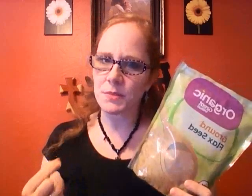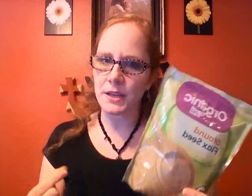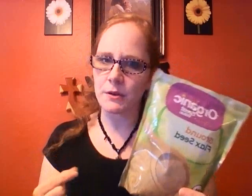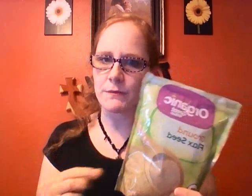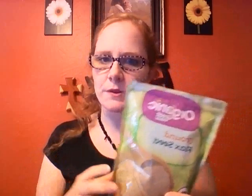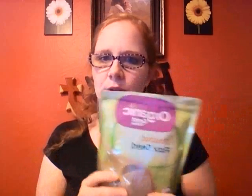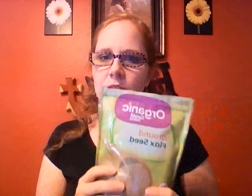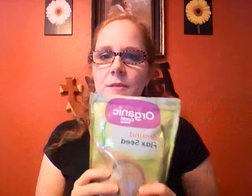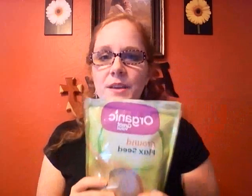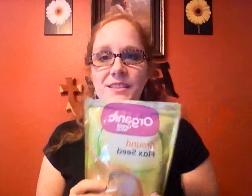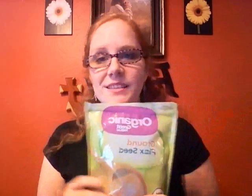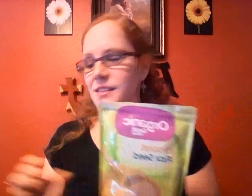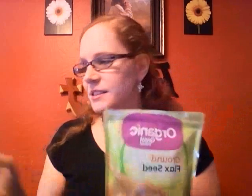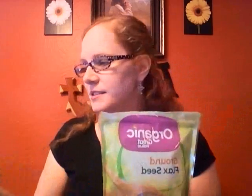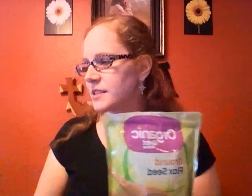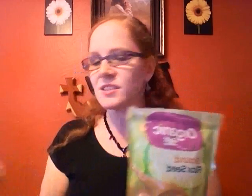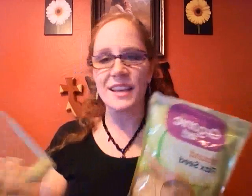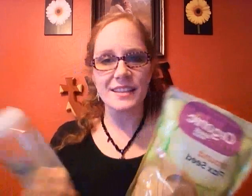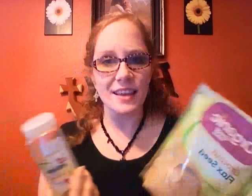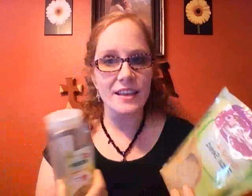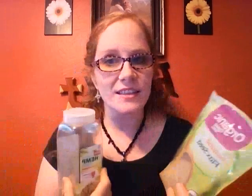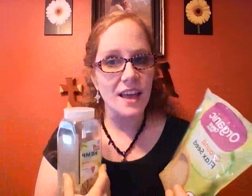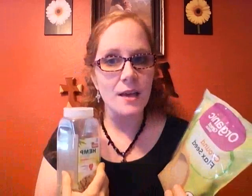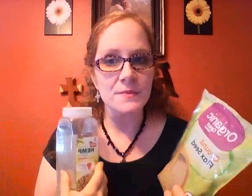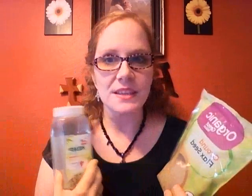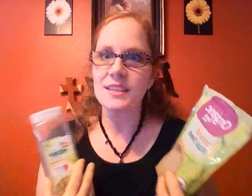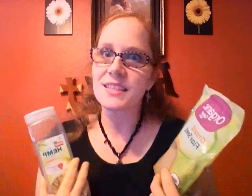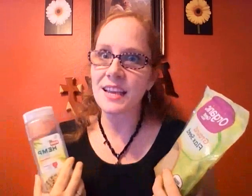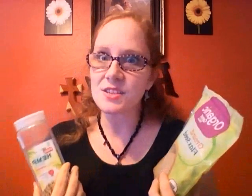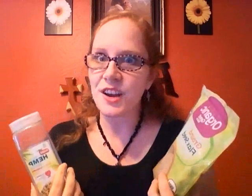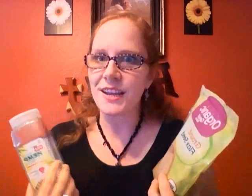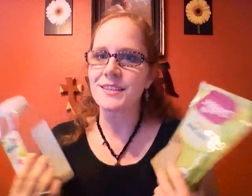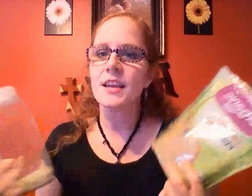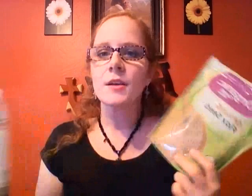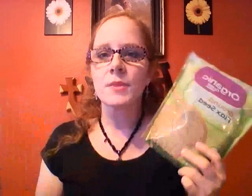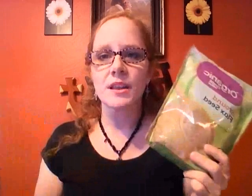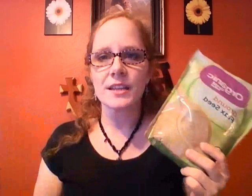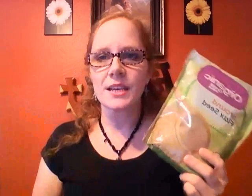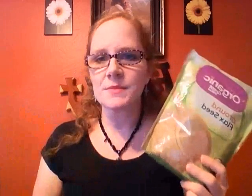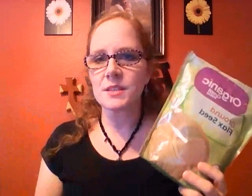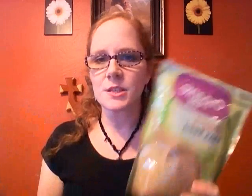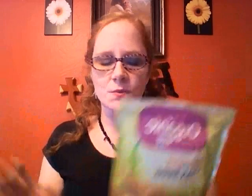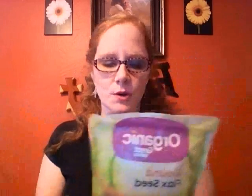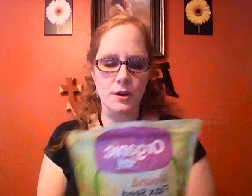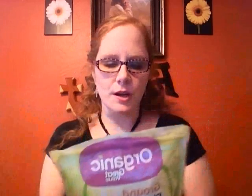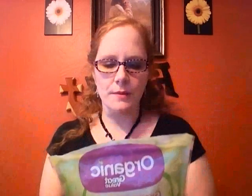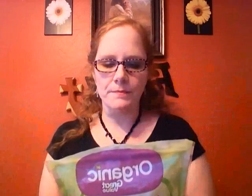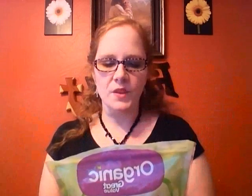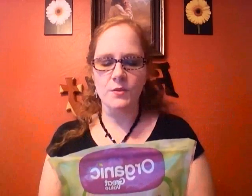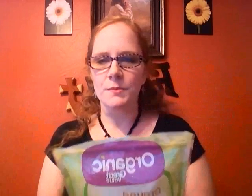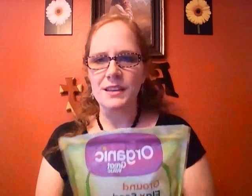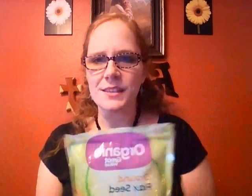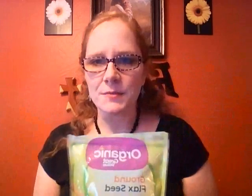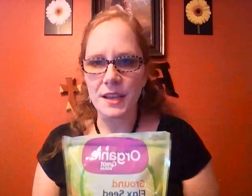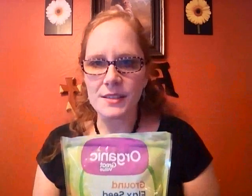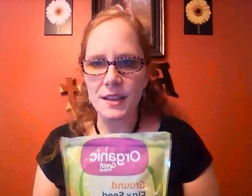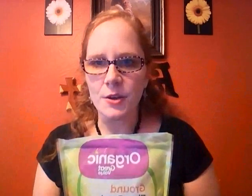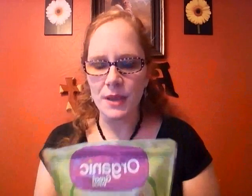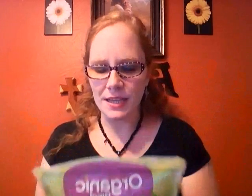plain old food because this is just like the hemp seeds they taste great but a lot of times it's used for for medicine because of the omega